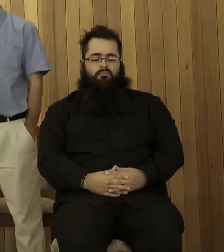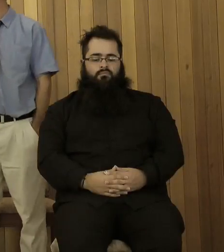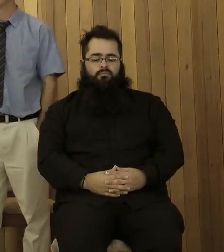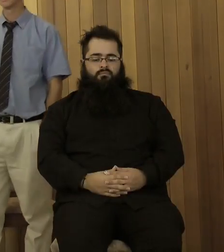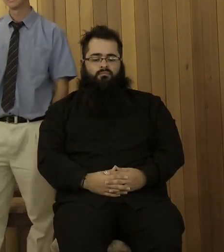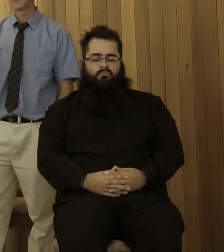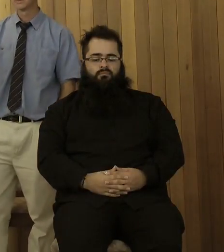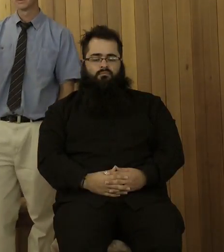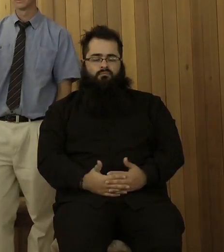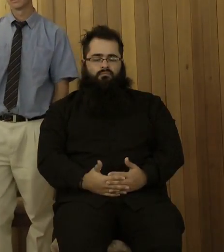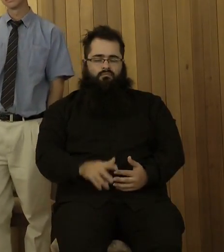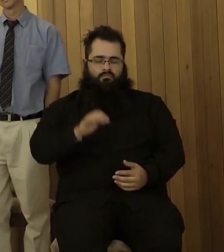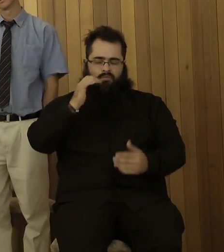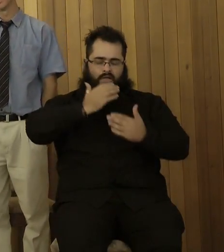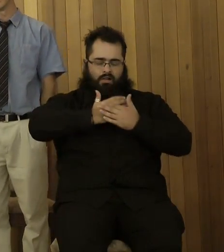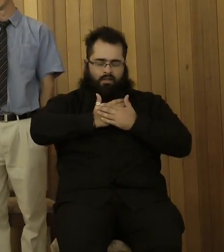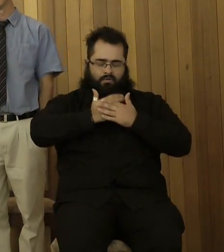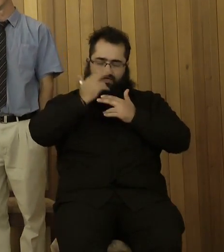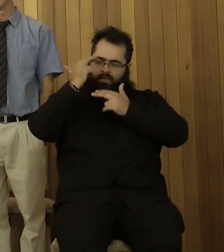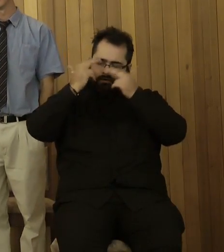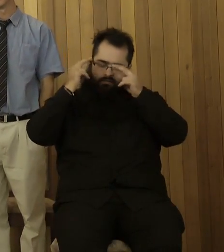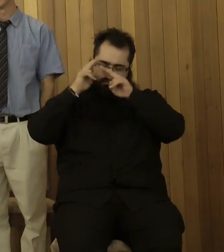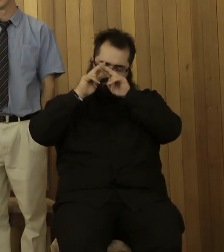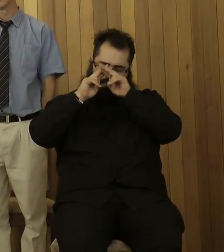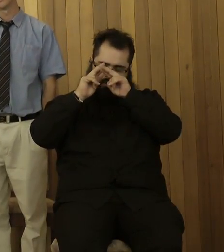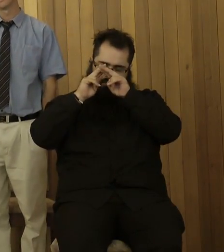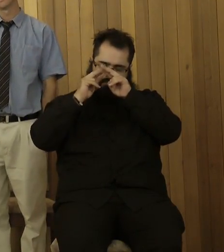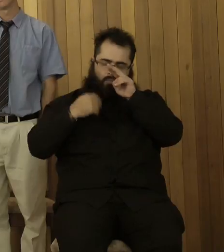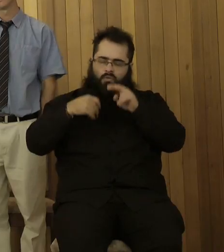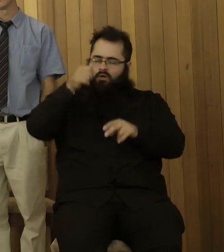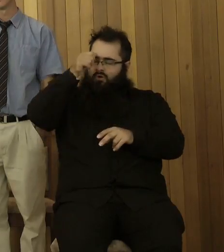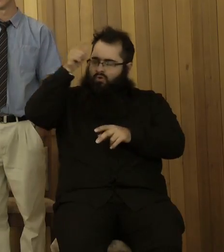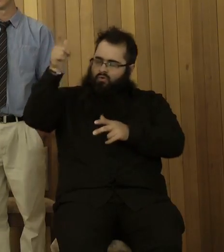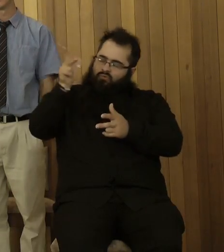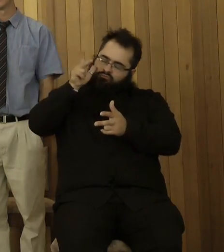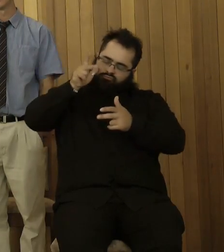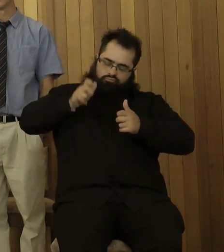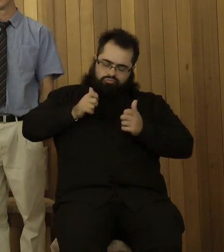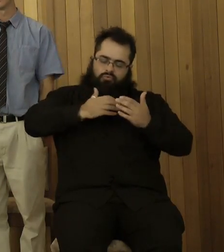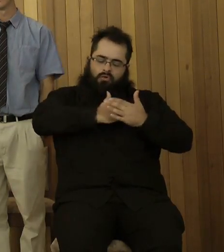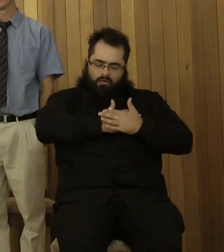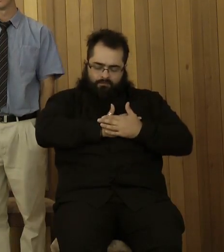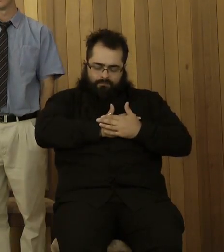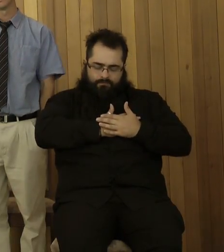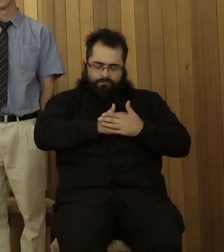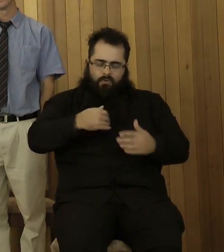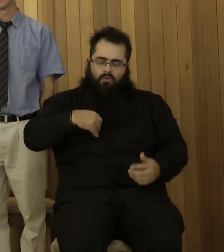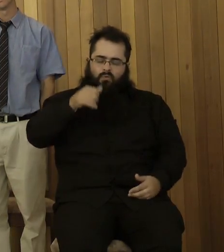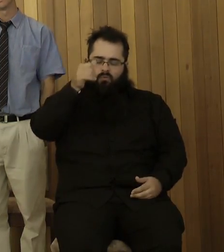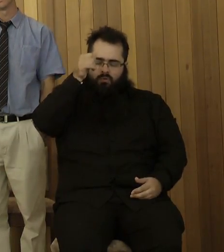Dear loving, Heavenly Father, we know how much You love us, and we know that at times You